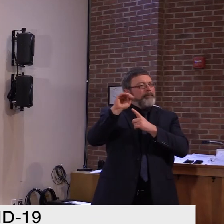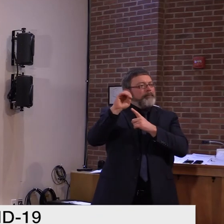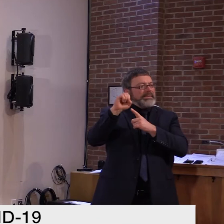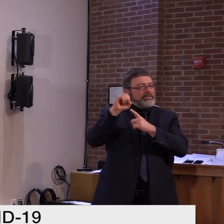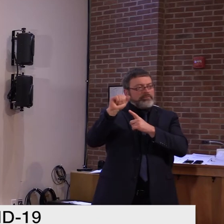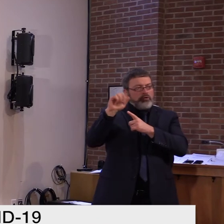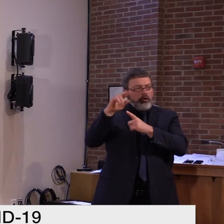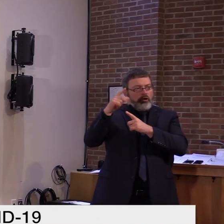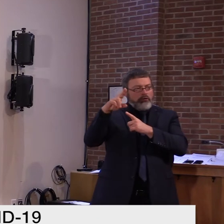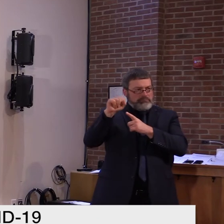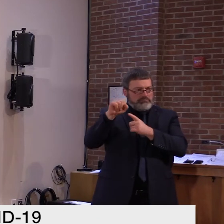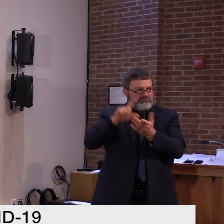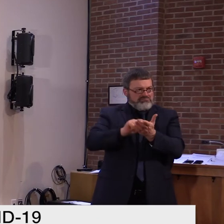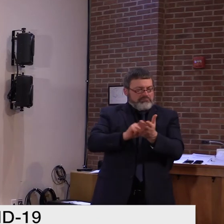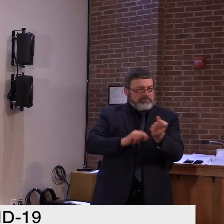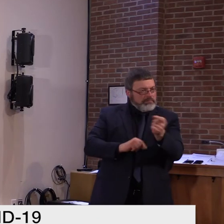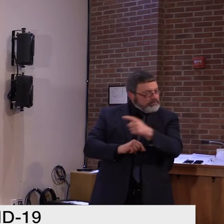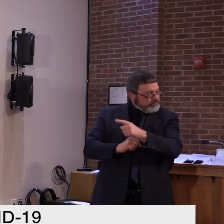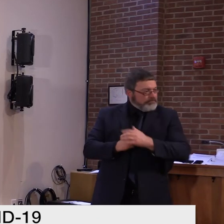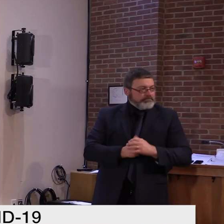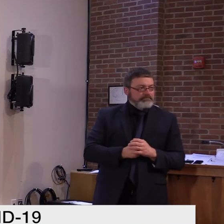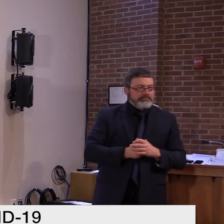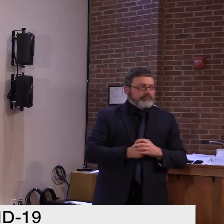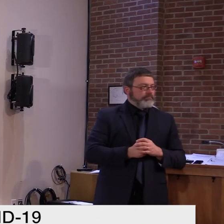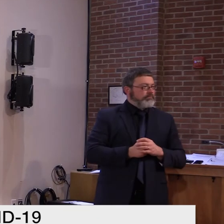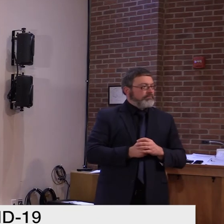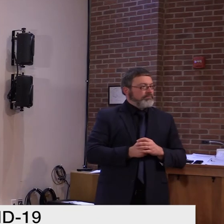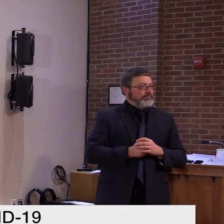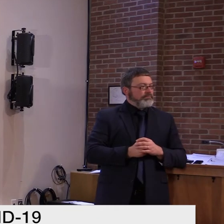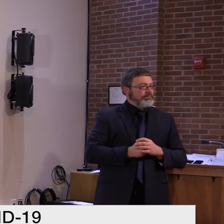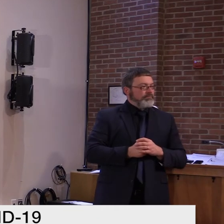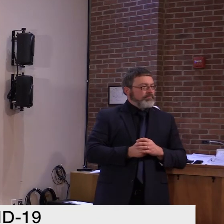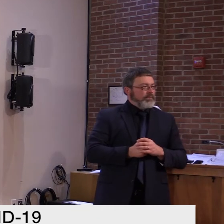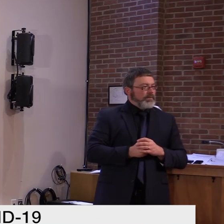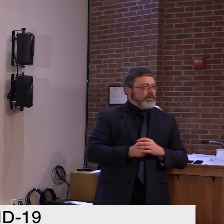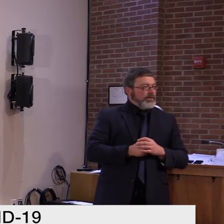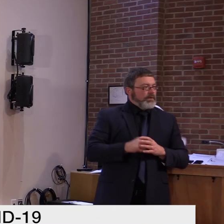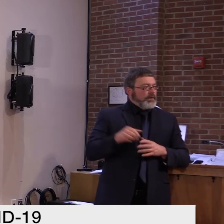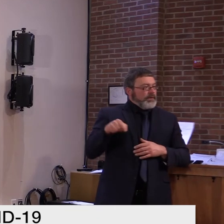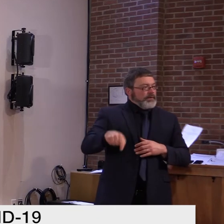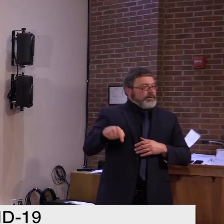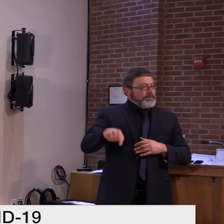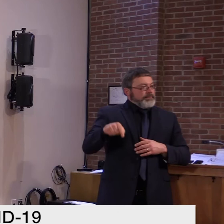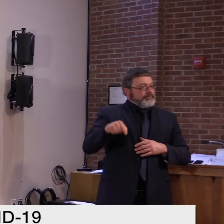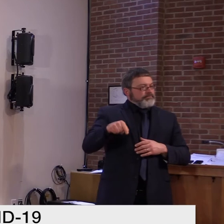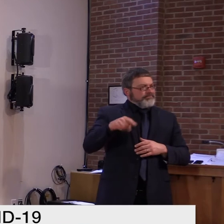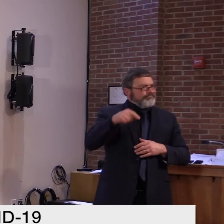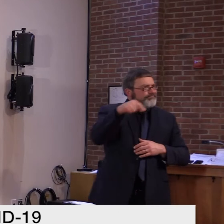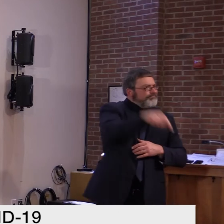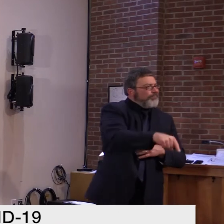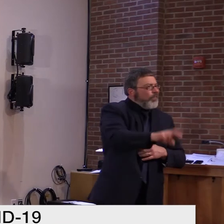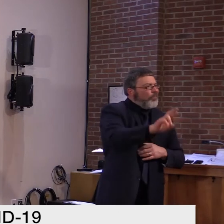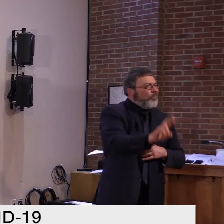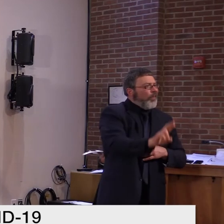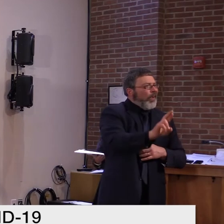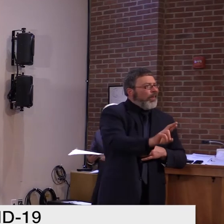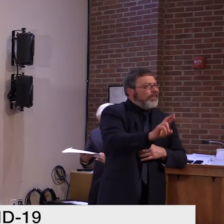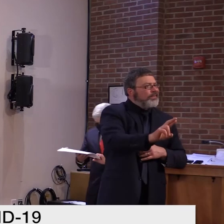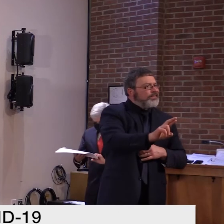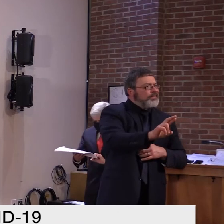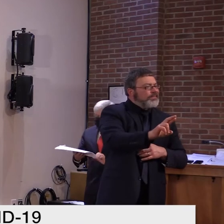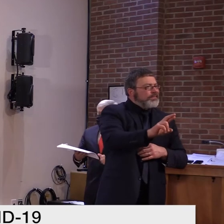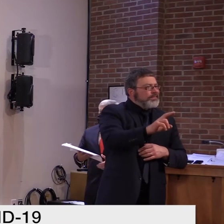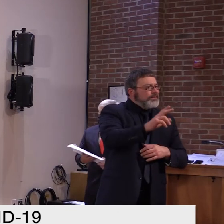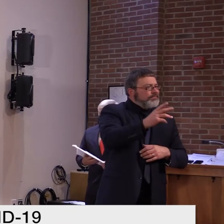Yes, what are the latest numbers from Rutland Health and Rehab? We heard that there might be 20 residents there and five staff who have been tested